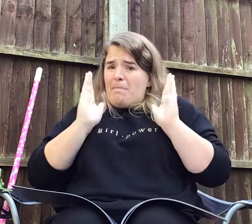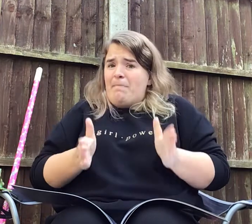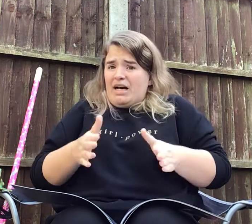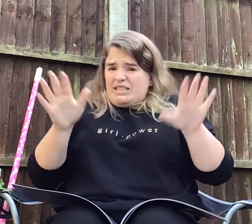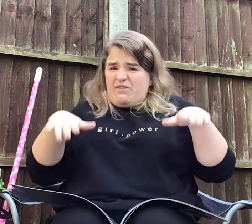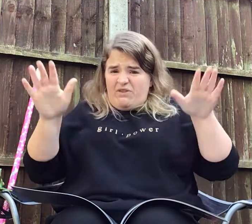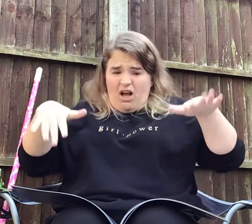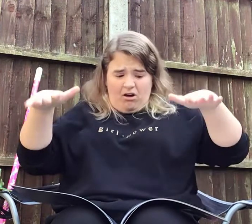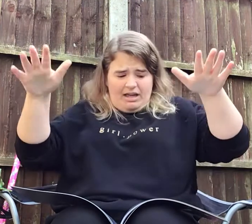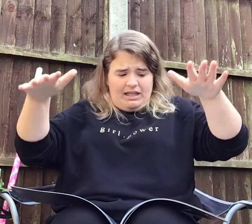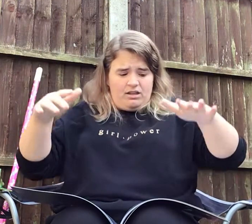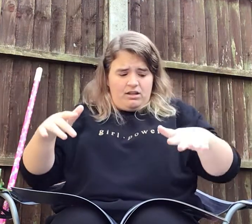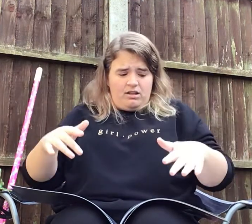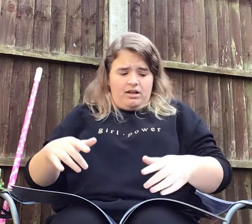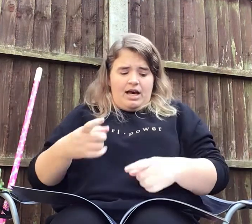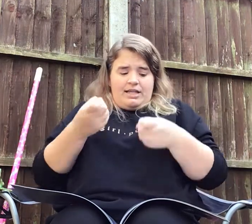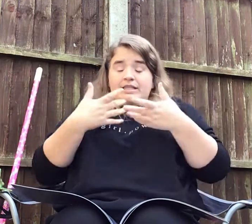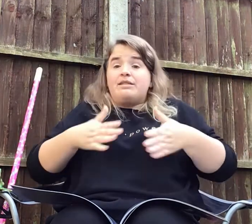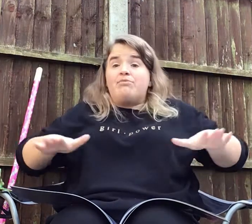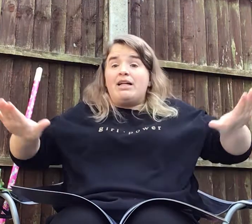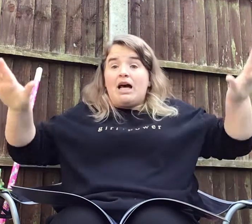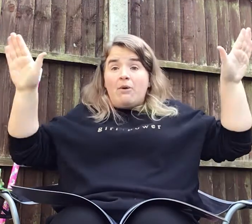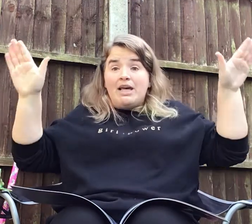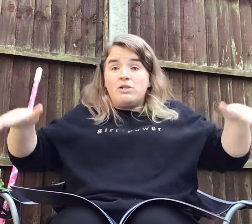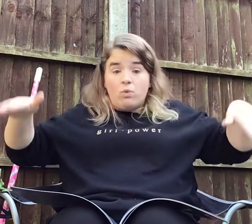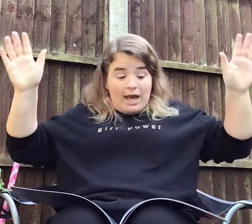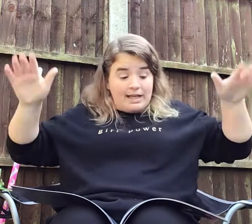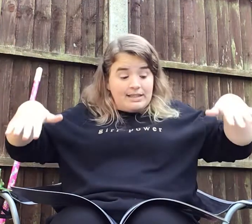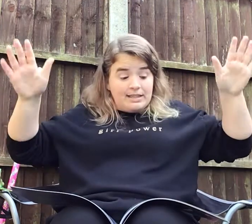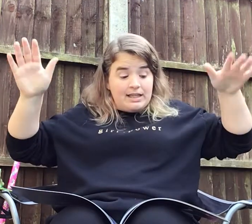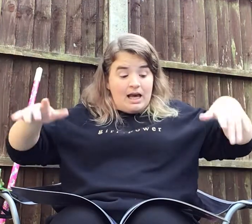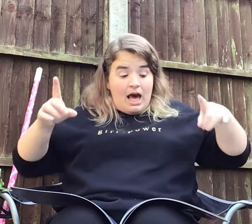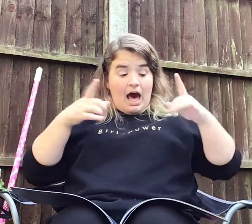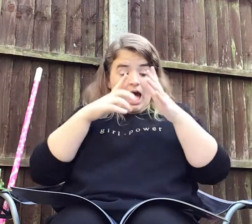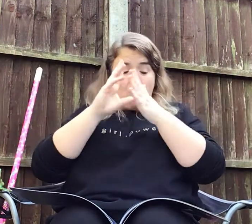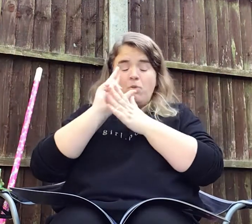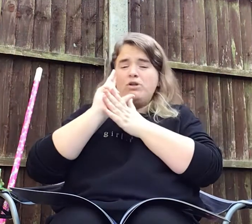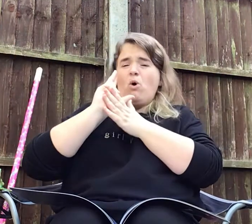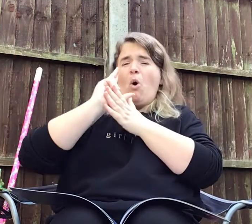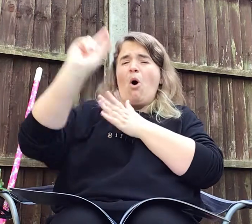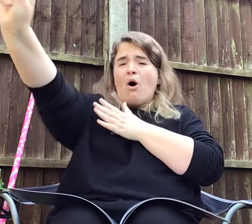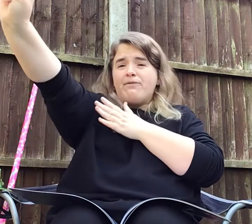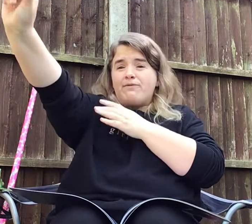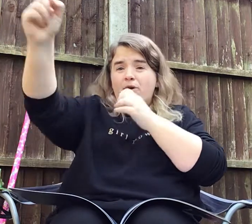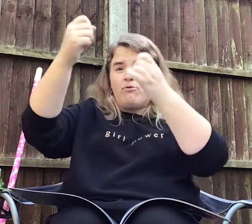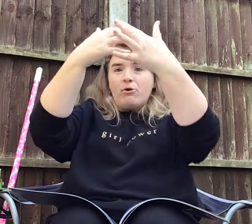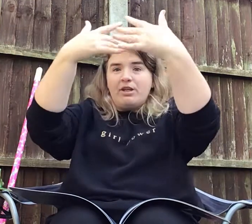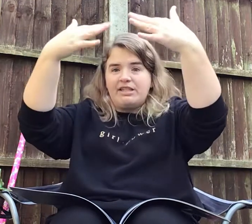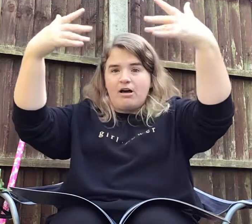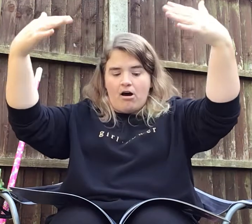must fly. And he spread out his wings, and was off through the sky.